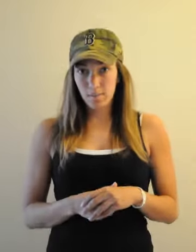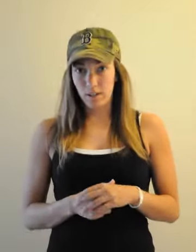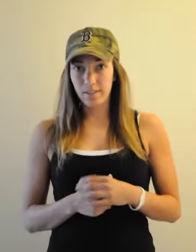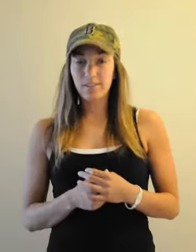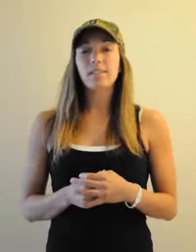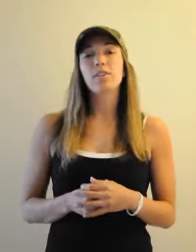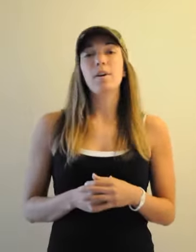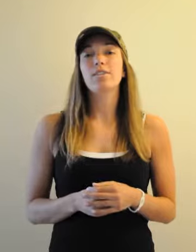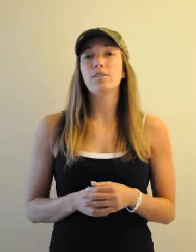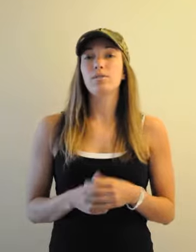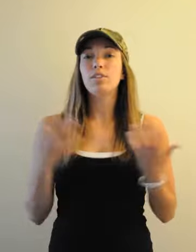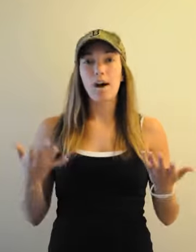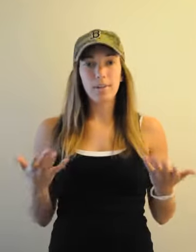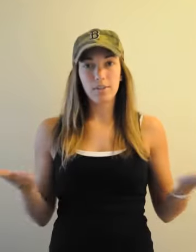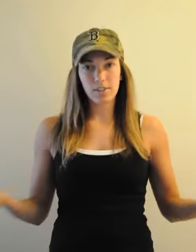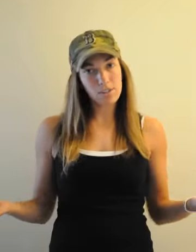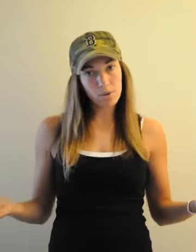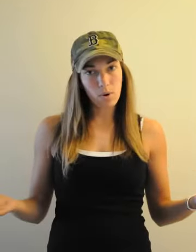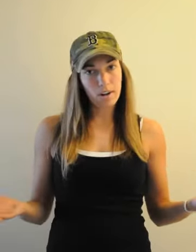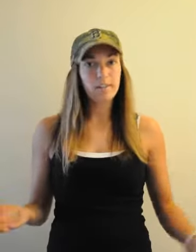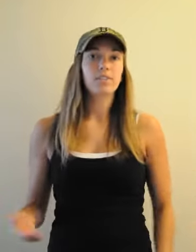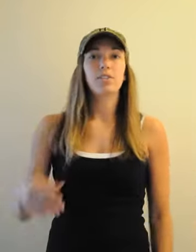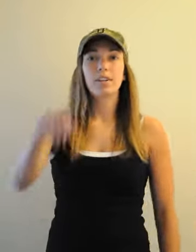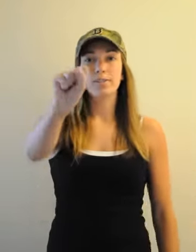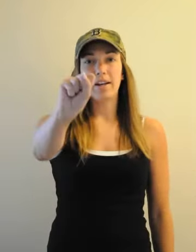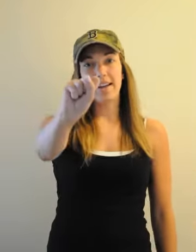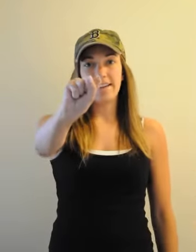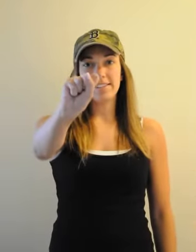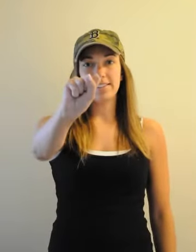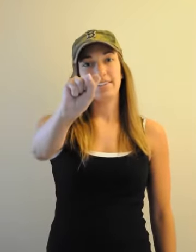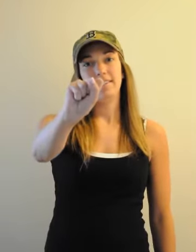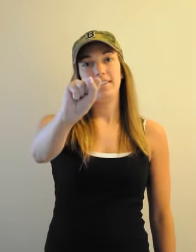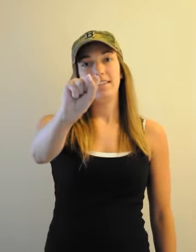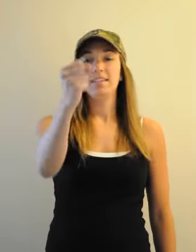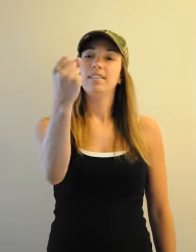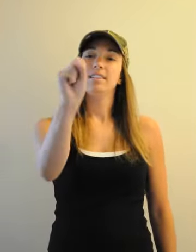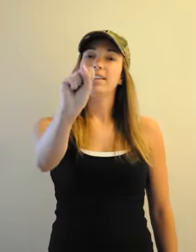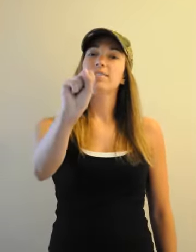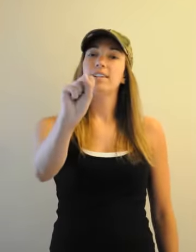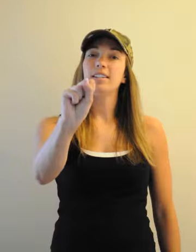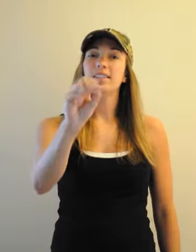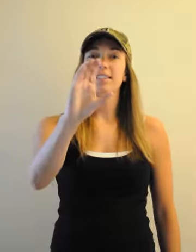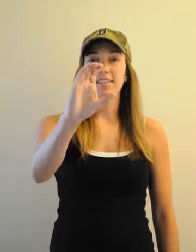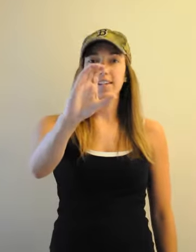was, you want to do the topic which is the score, so you're going to spell S, nice fist, C,